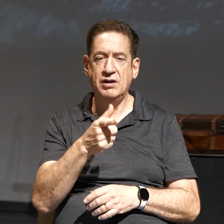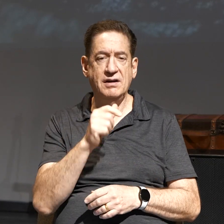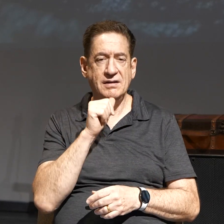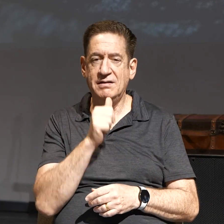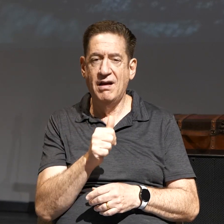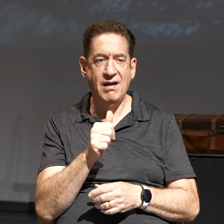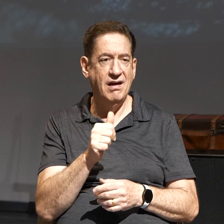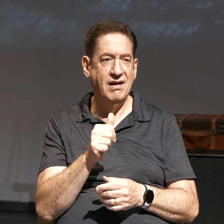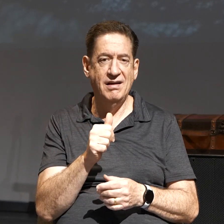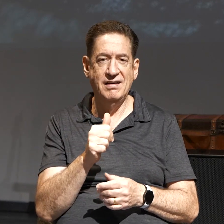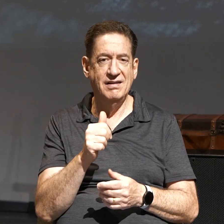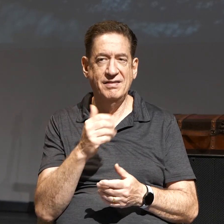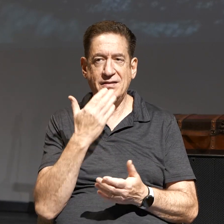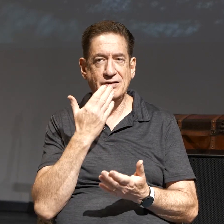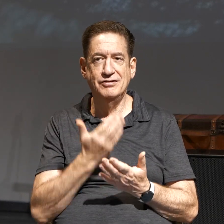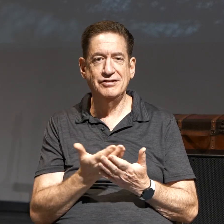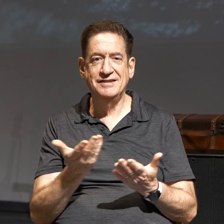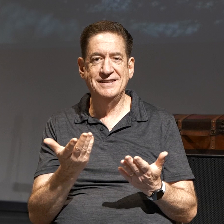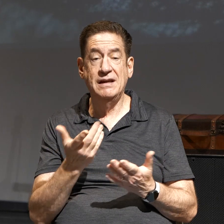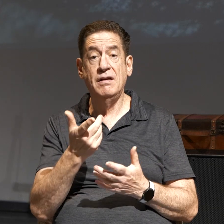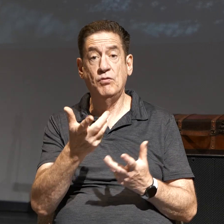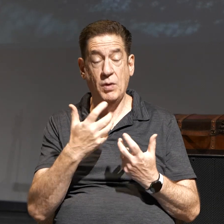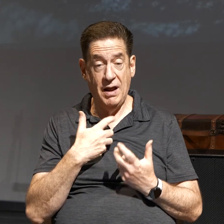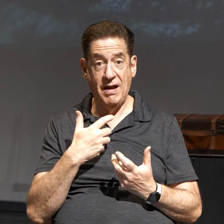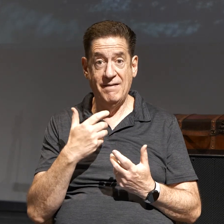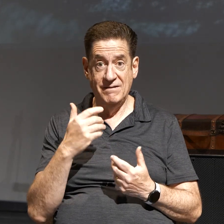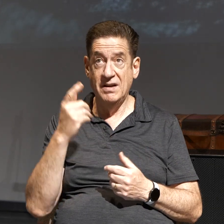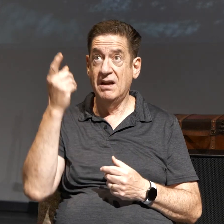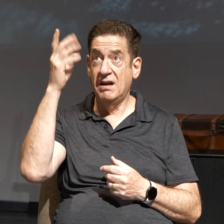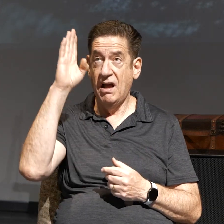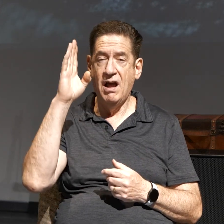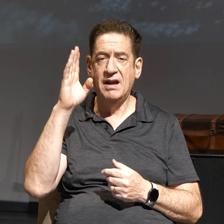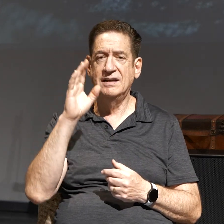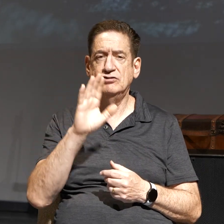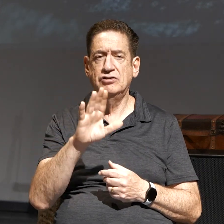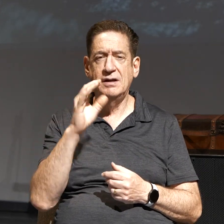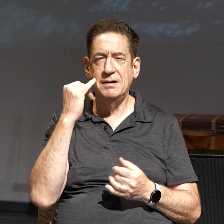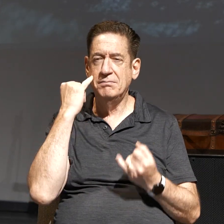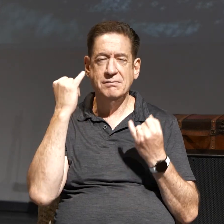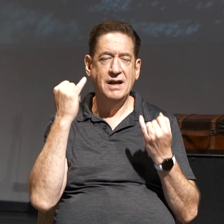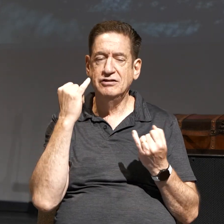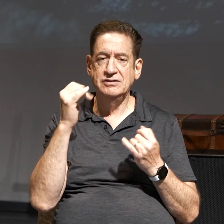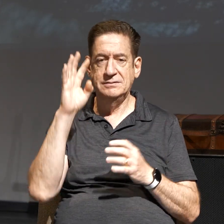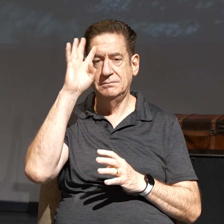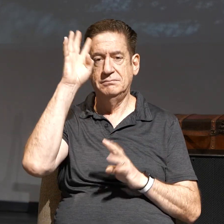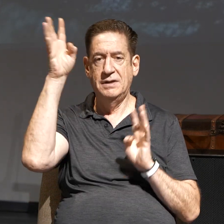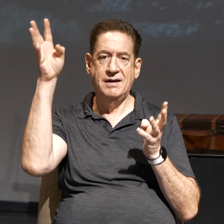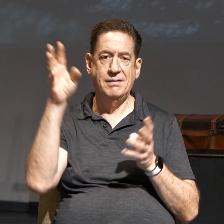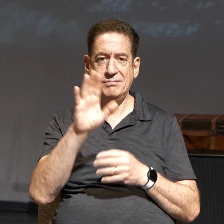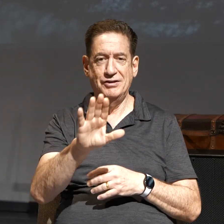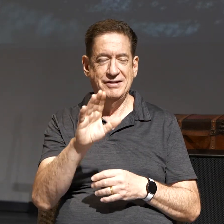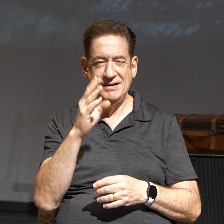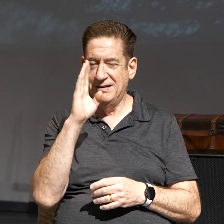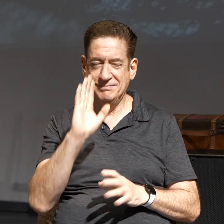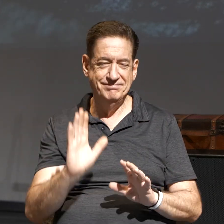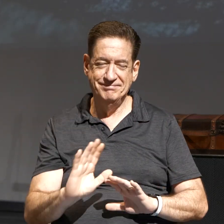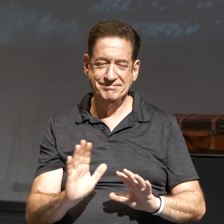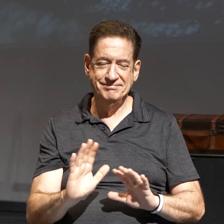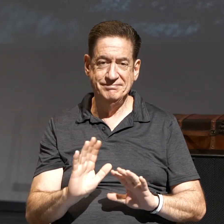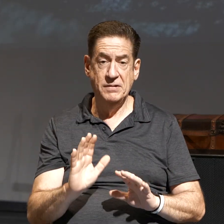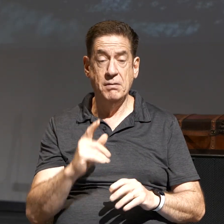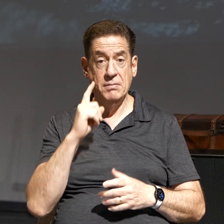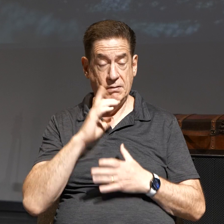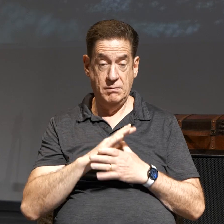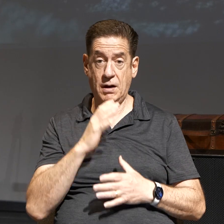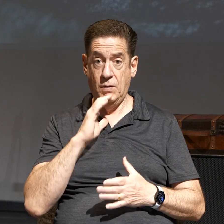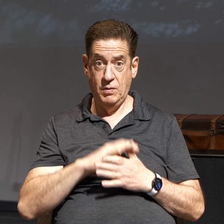that good. You don't have… You have a God who's a figment of your imagination. That's not the true and living God. That's a made-up God. Believe me, my wife